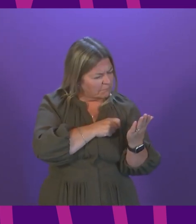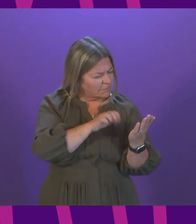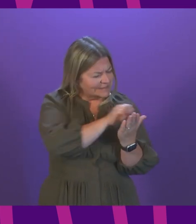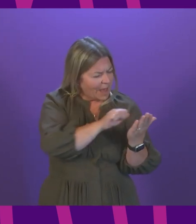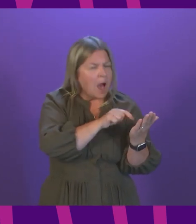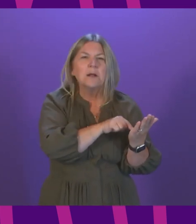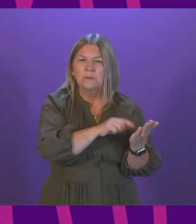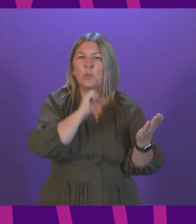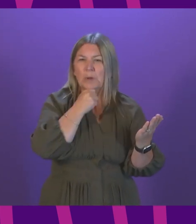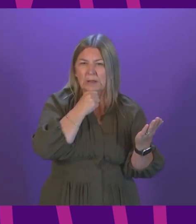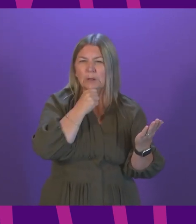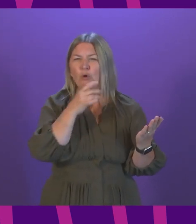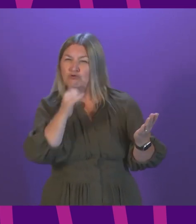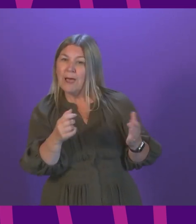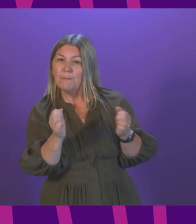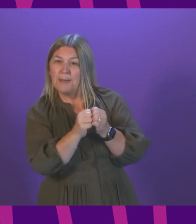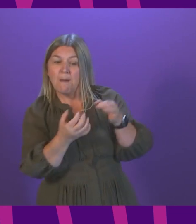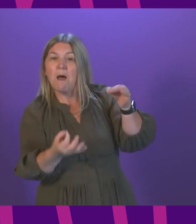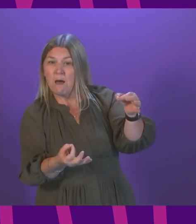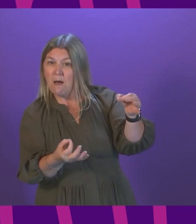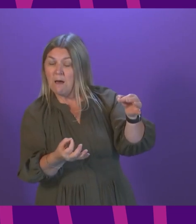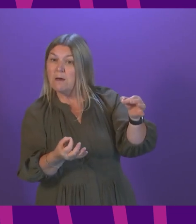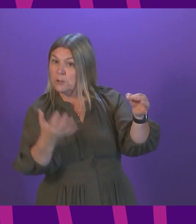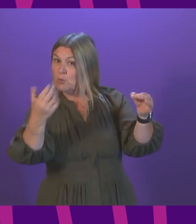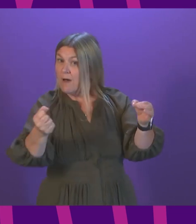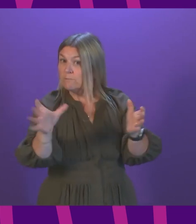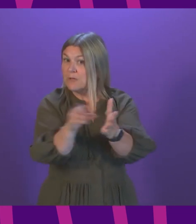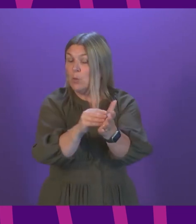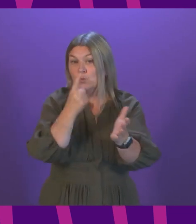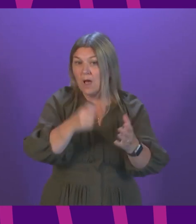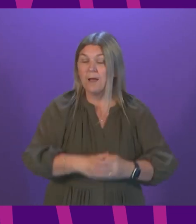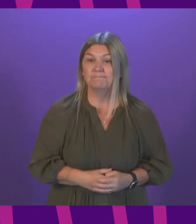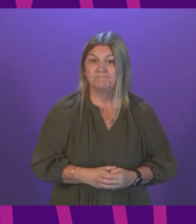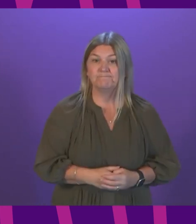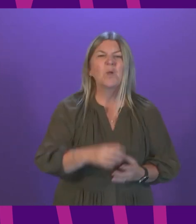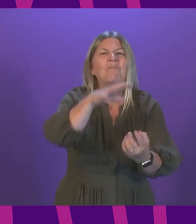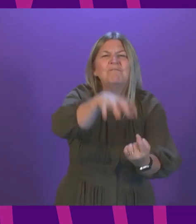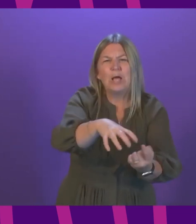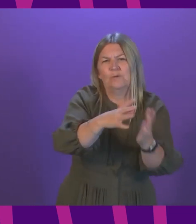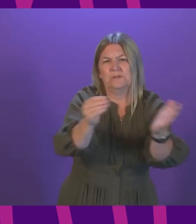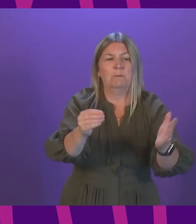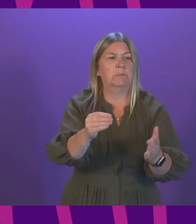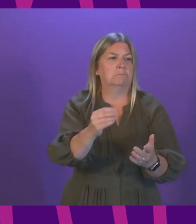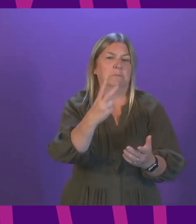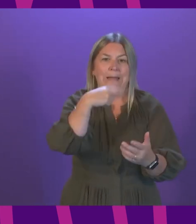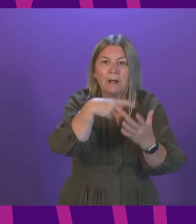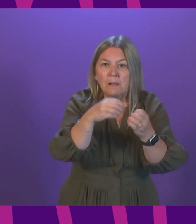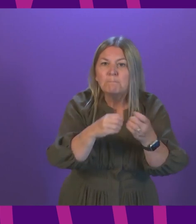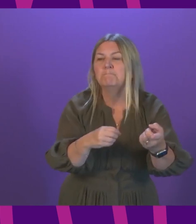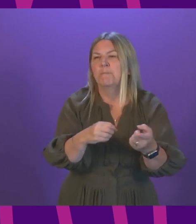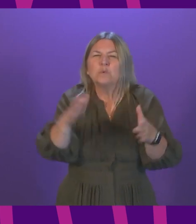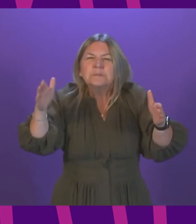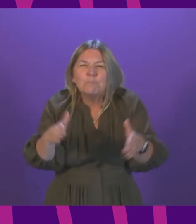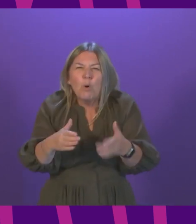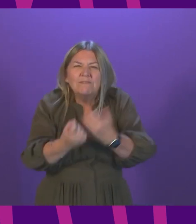app that venues can use is already available for download. At a venue such as a nightclub or at a relatively small event,